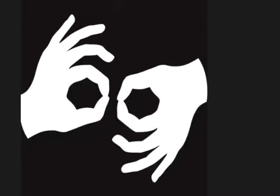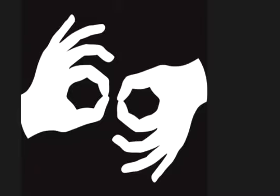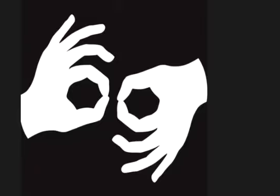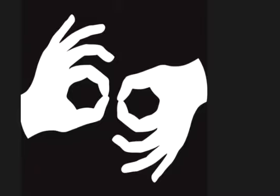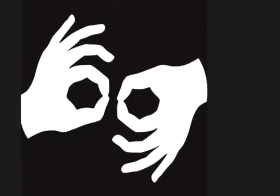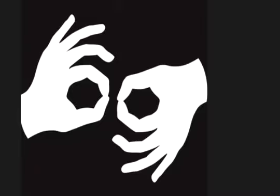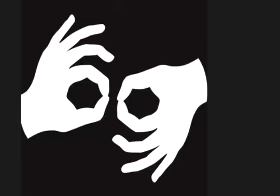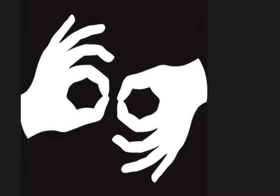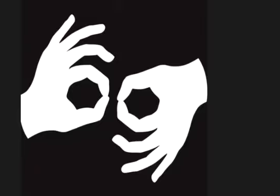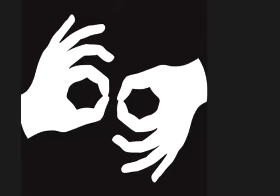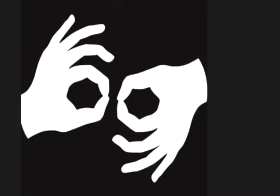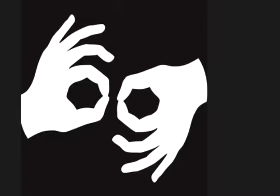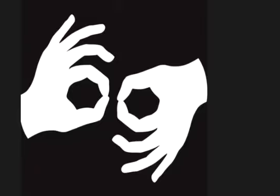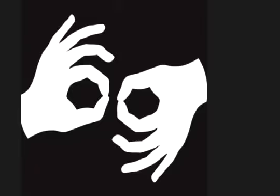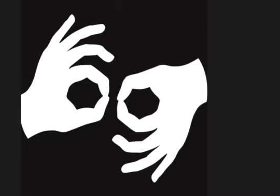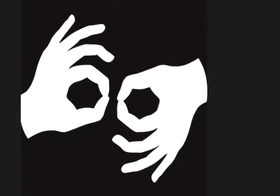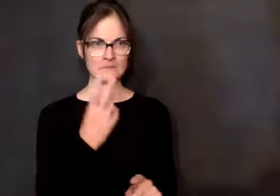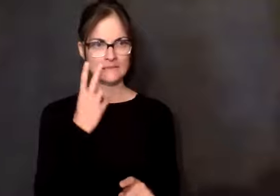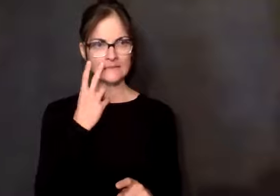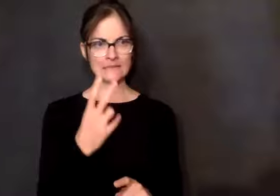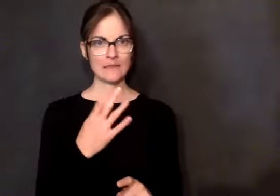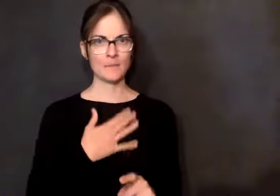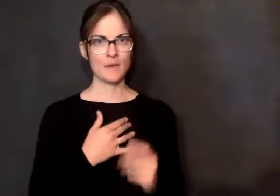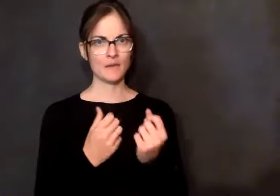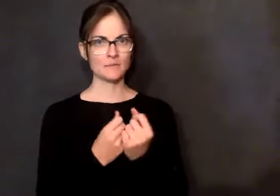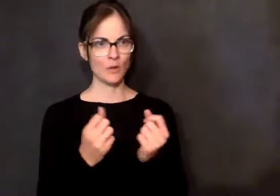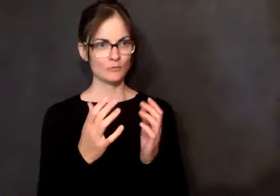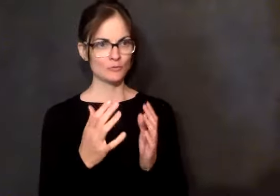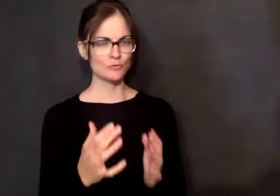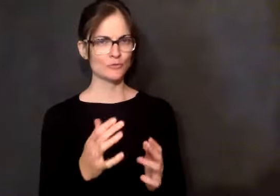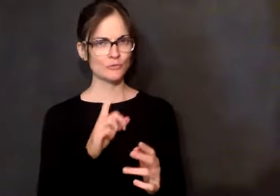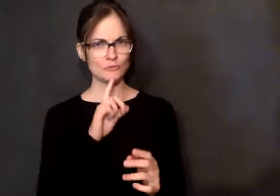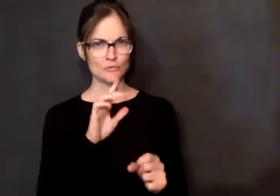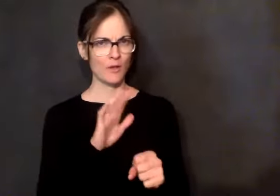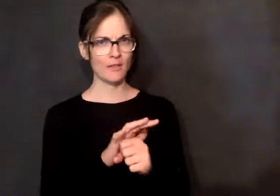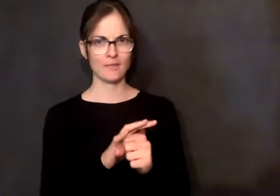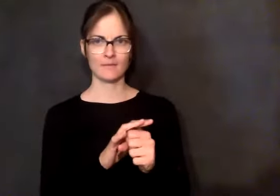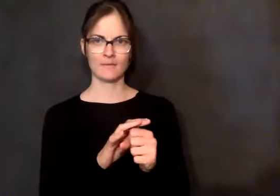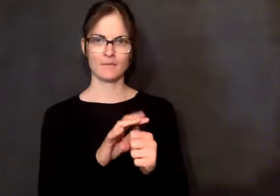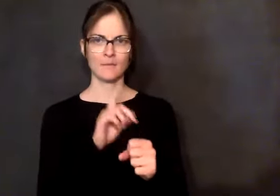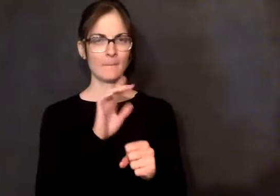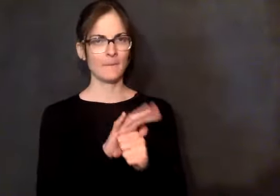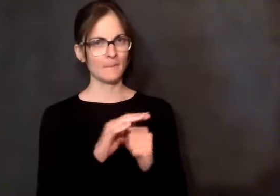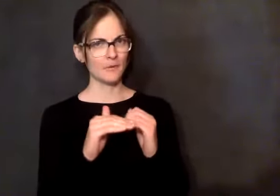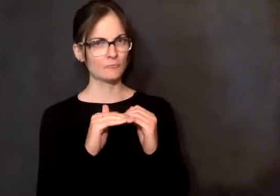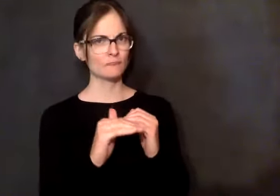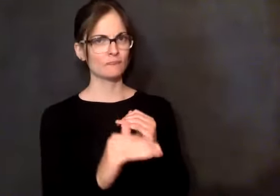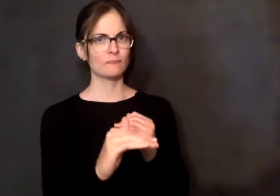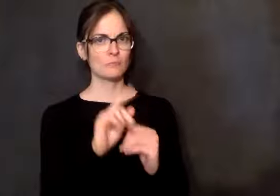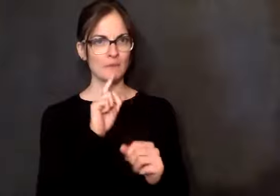for me. I saw my sponsor is like a solid member of her home group. Yeah, make that commitment to your home group.